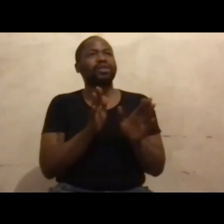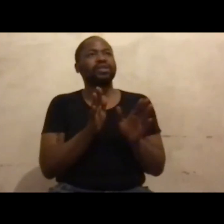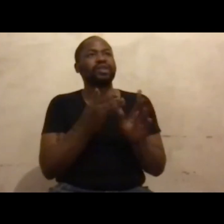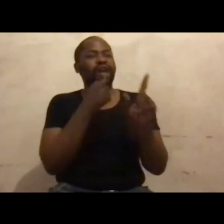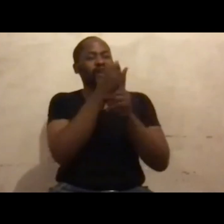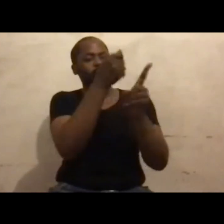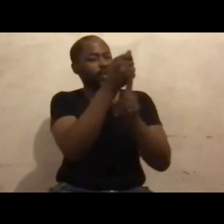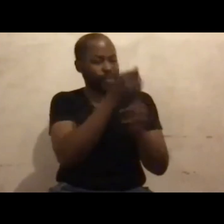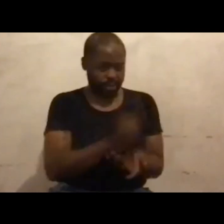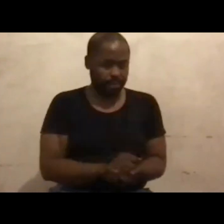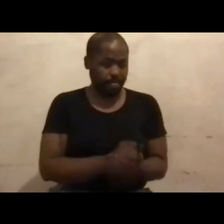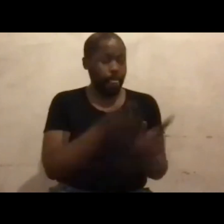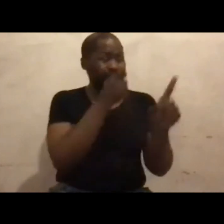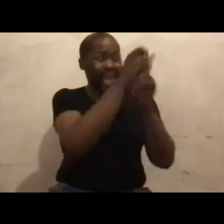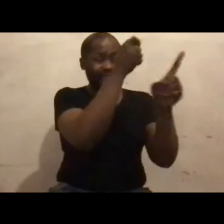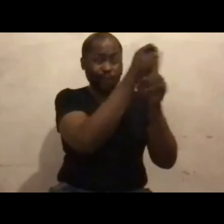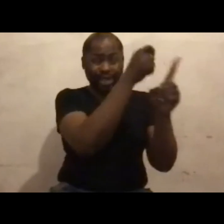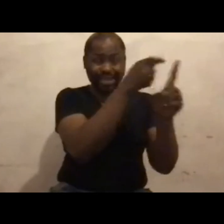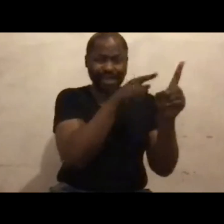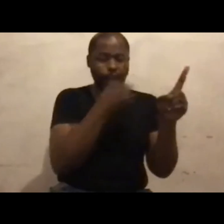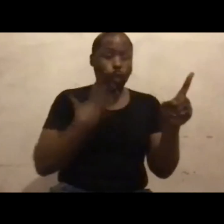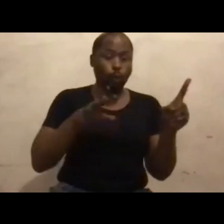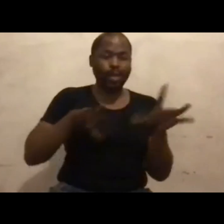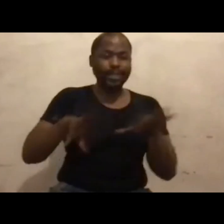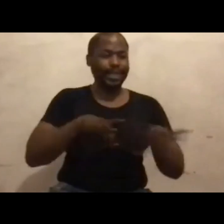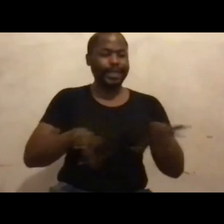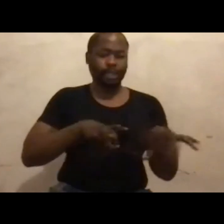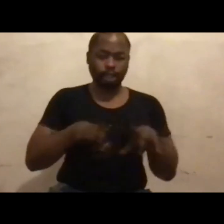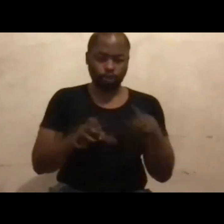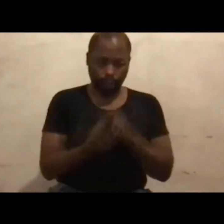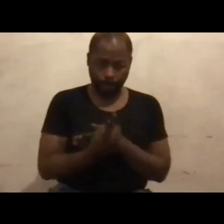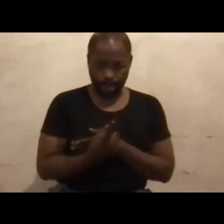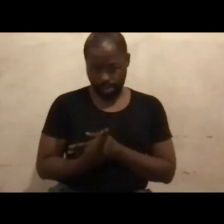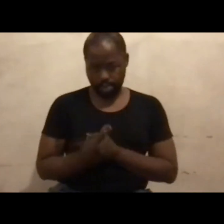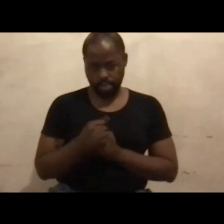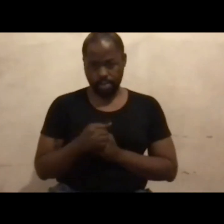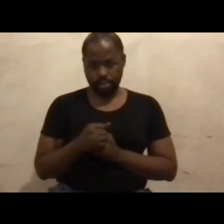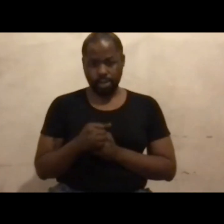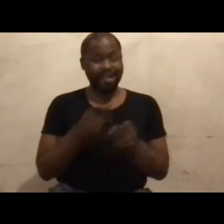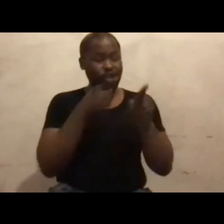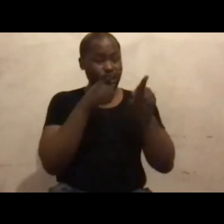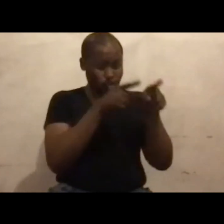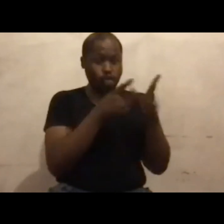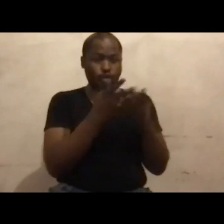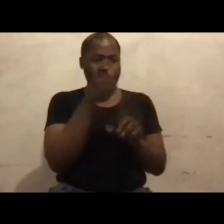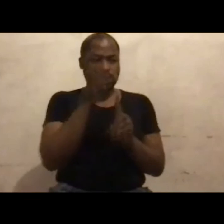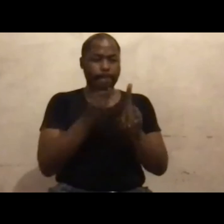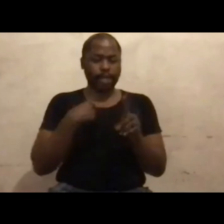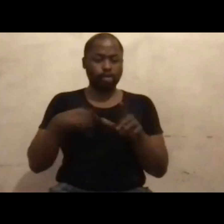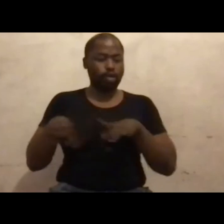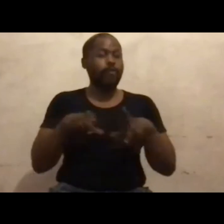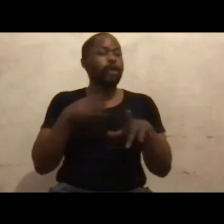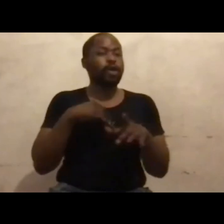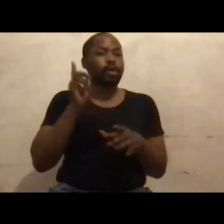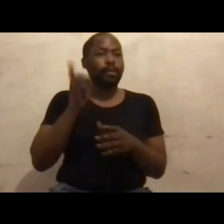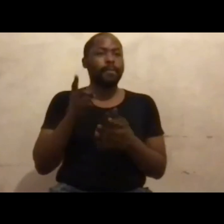Advocacy demands an action to be taken. And you as the advocate must determine what that action